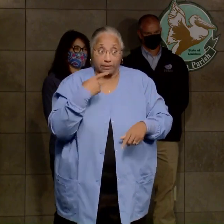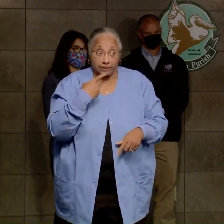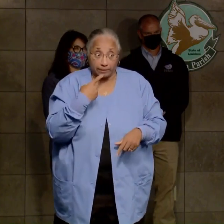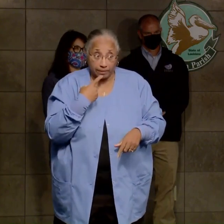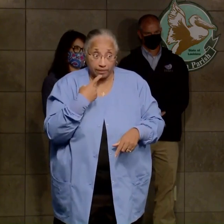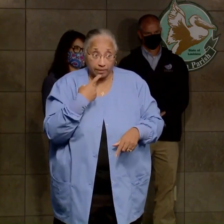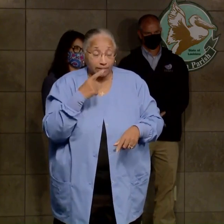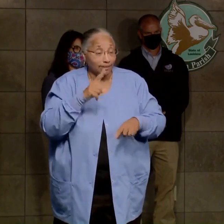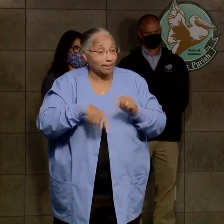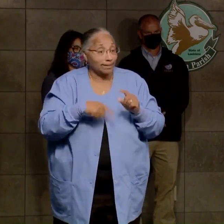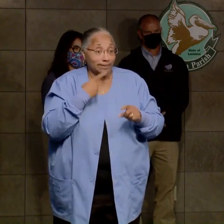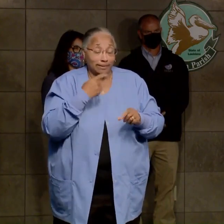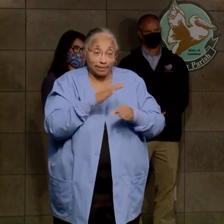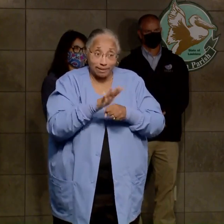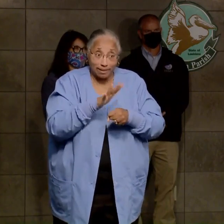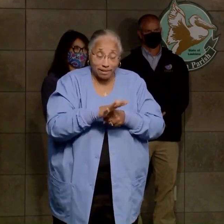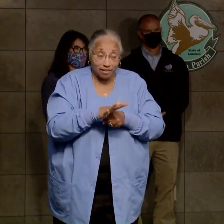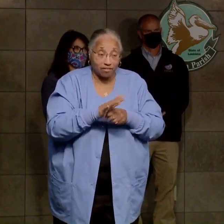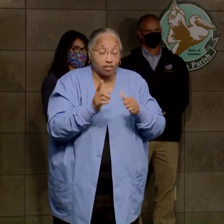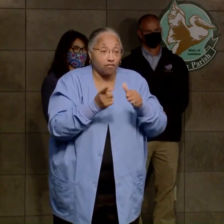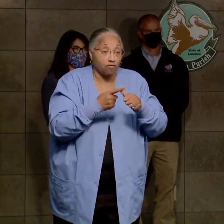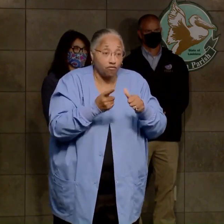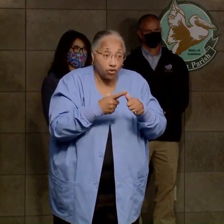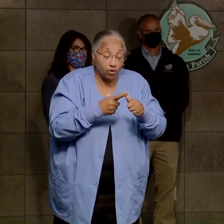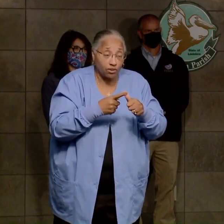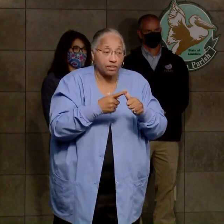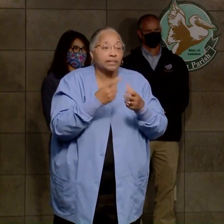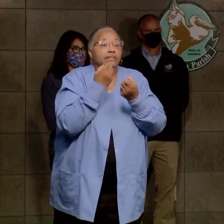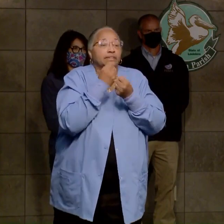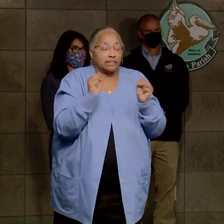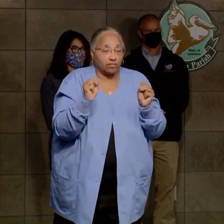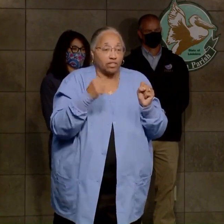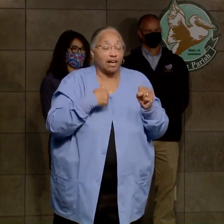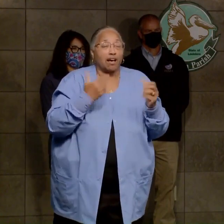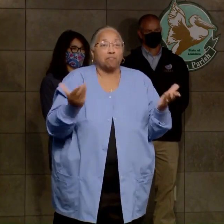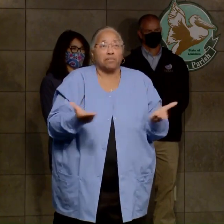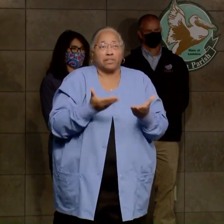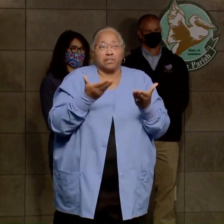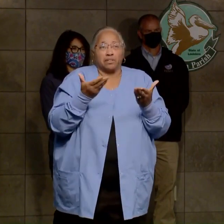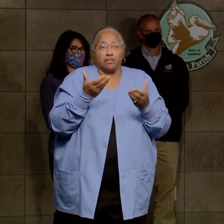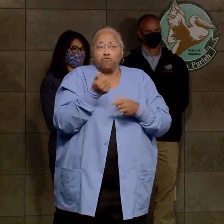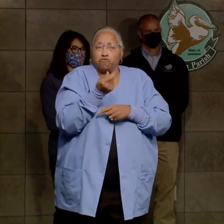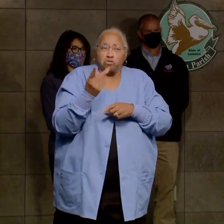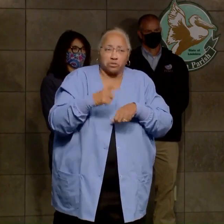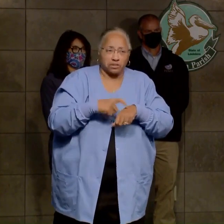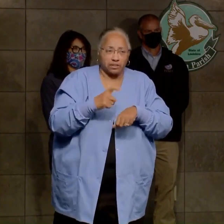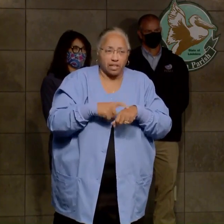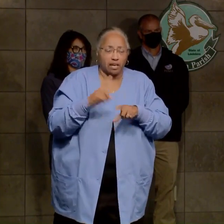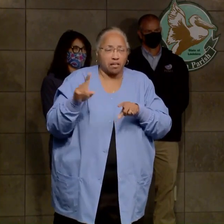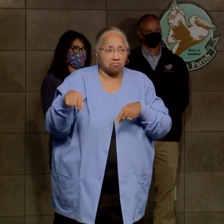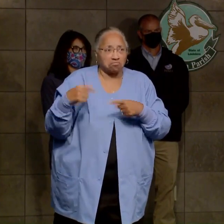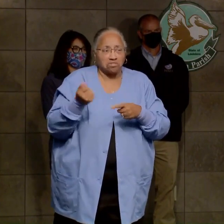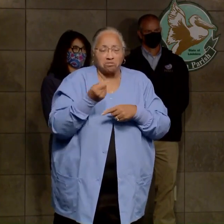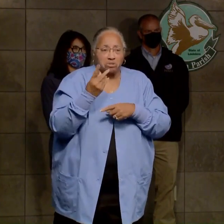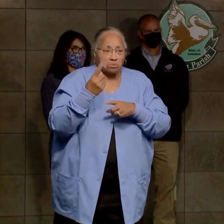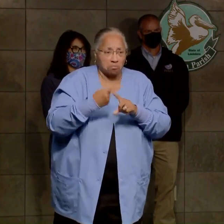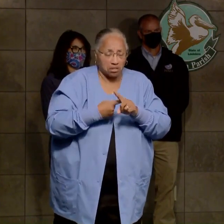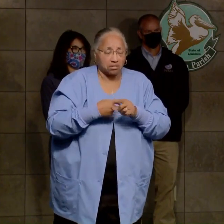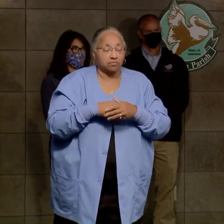And first is generator safety. I've been out here a couple times over the past couple months